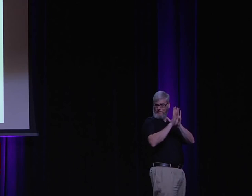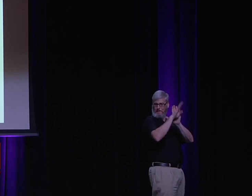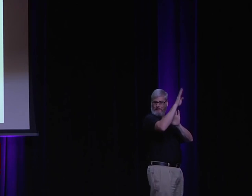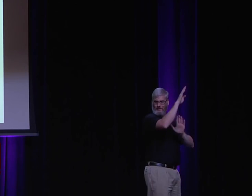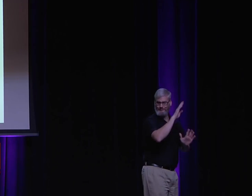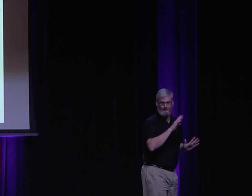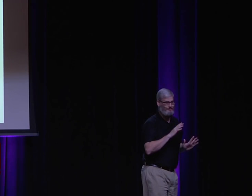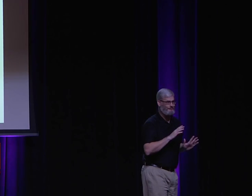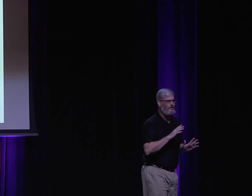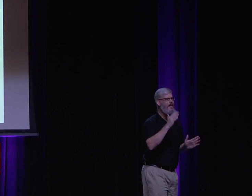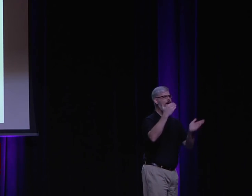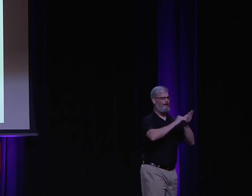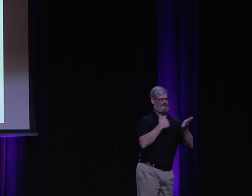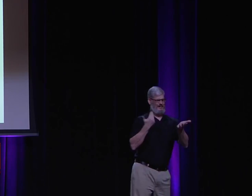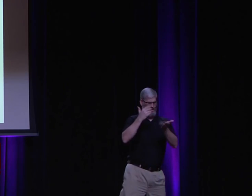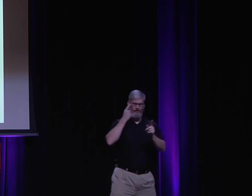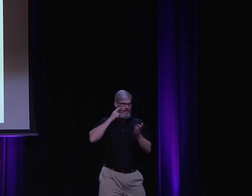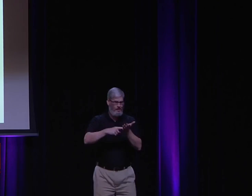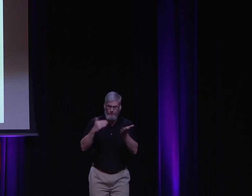astronomy and technological breakthroughs.